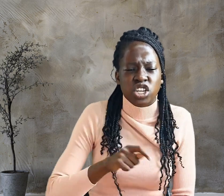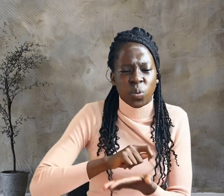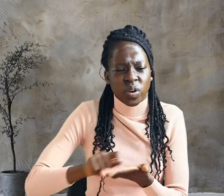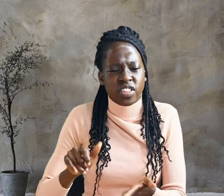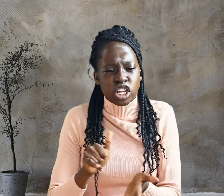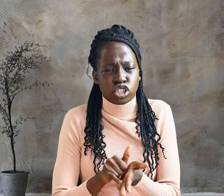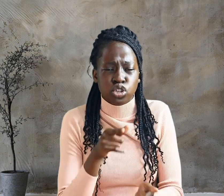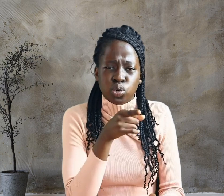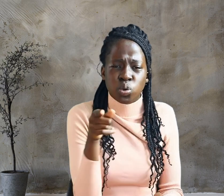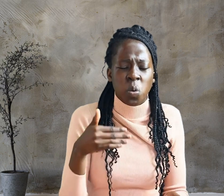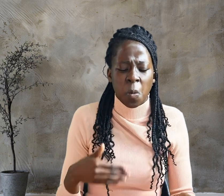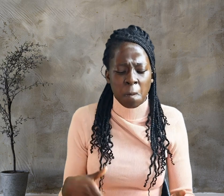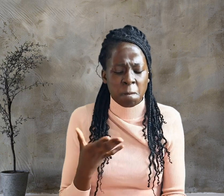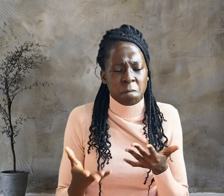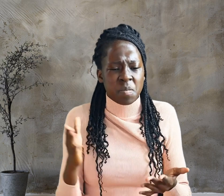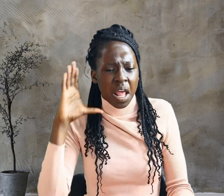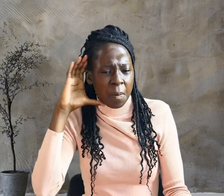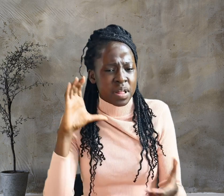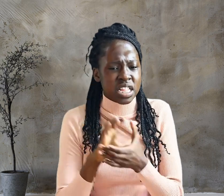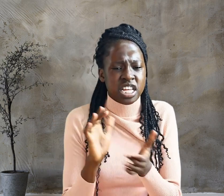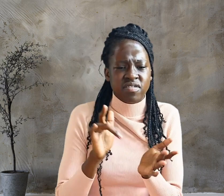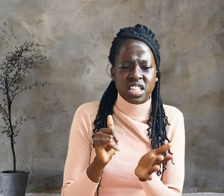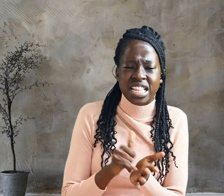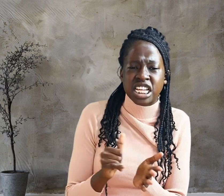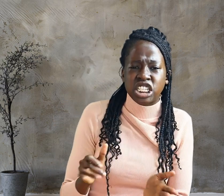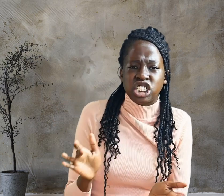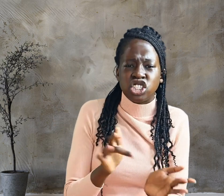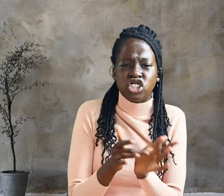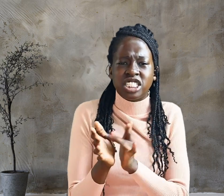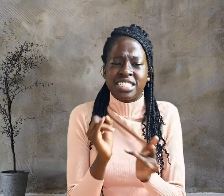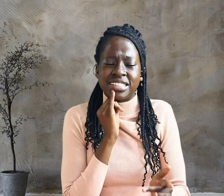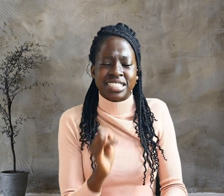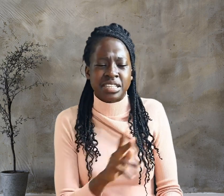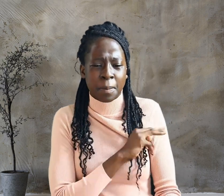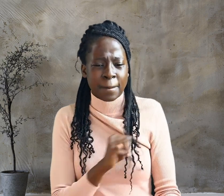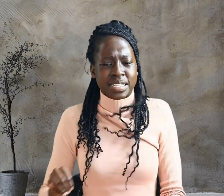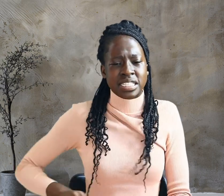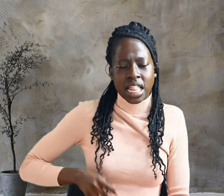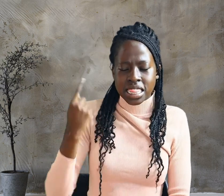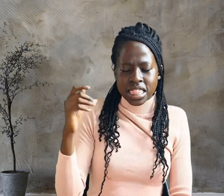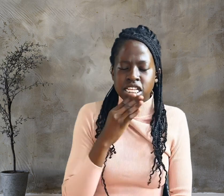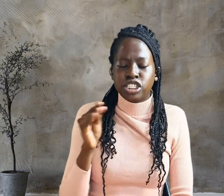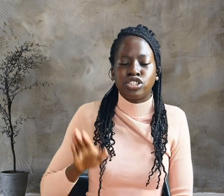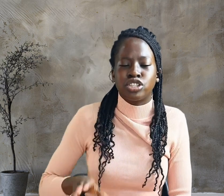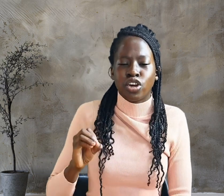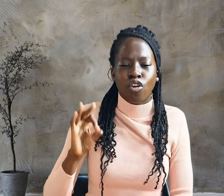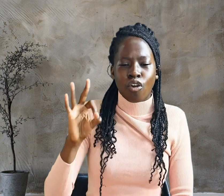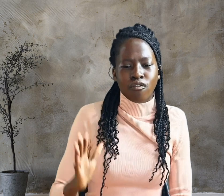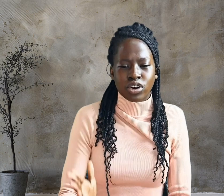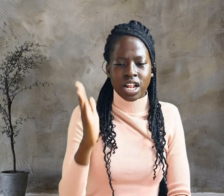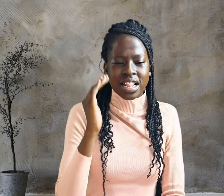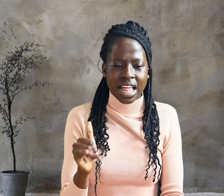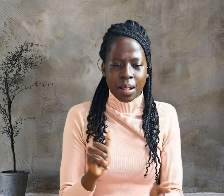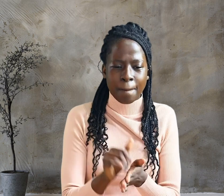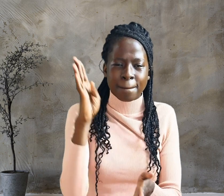The Son of God, And that by believing, You may have life in his name.